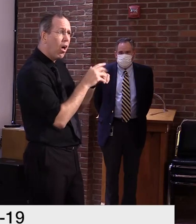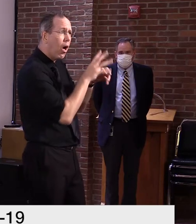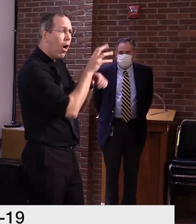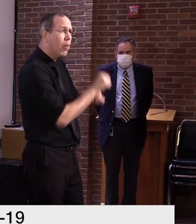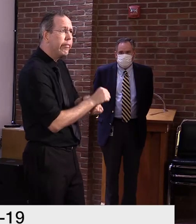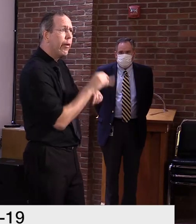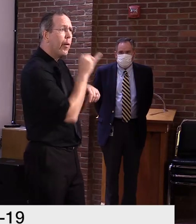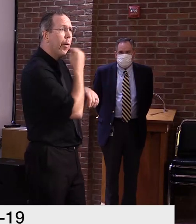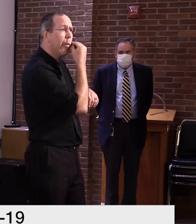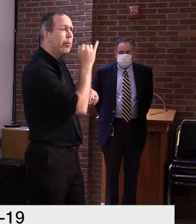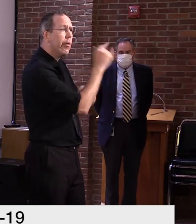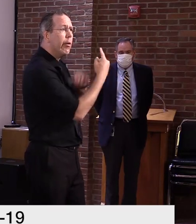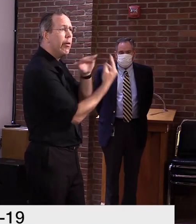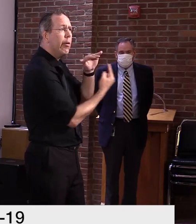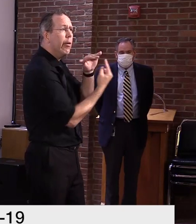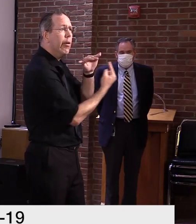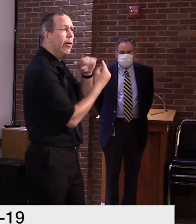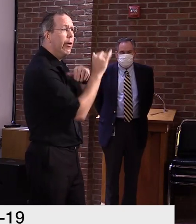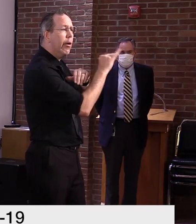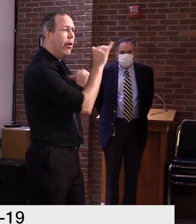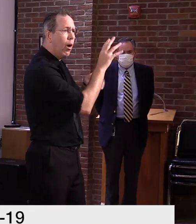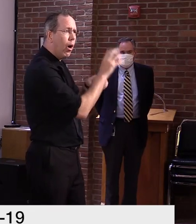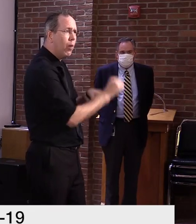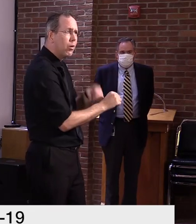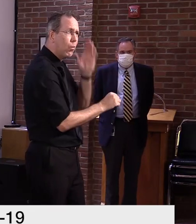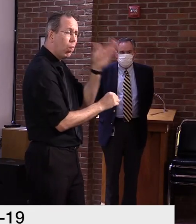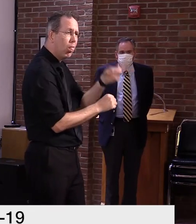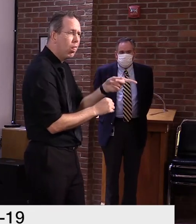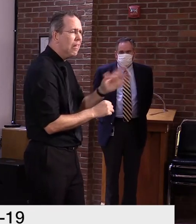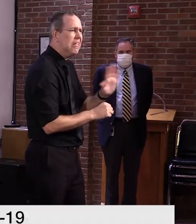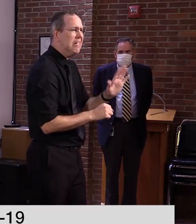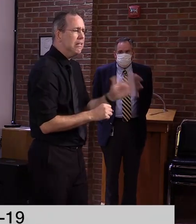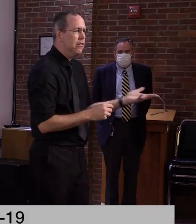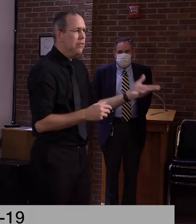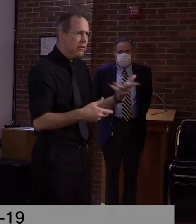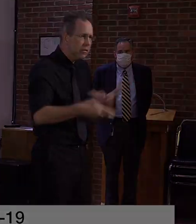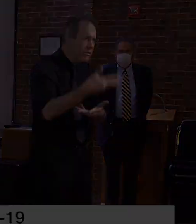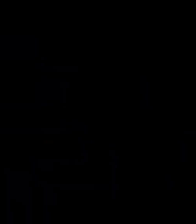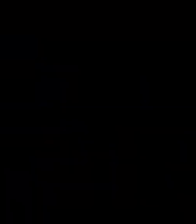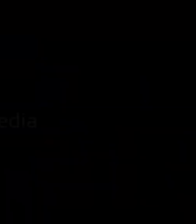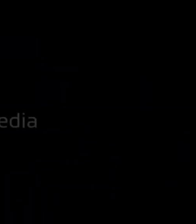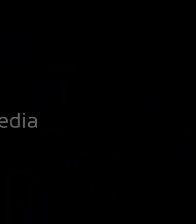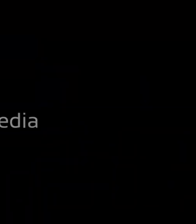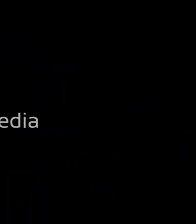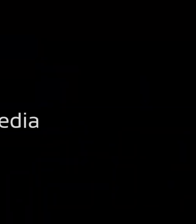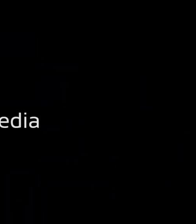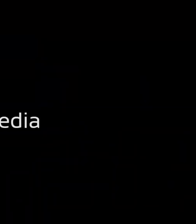Thank you, Governor. Okay. Is that it? Okay. Thank you very much for tuning in.